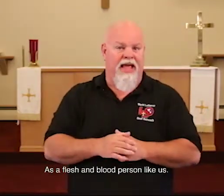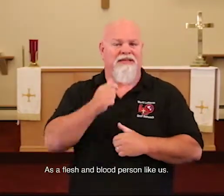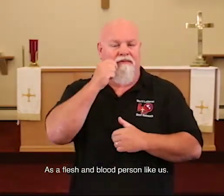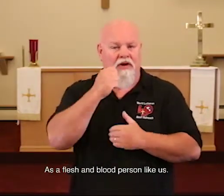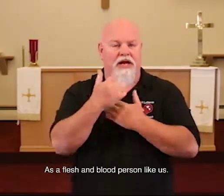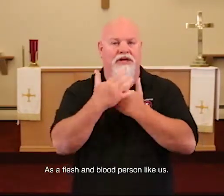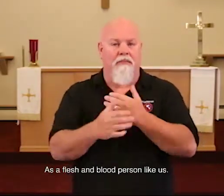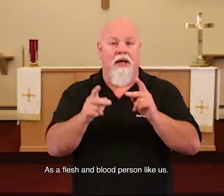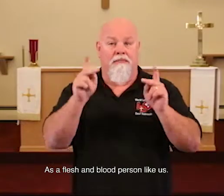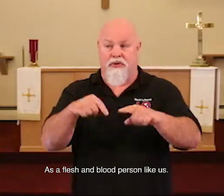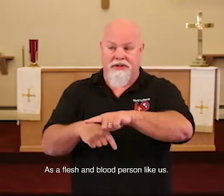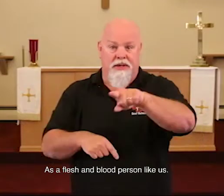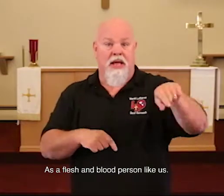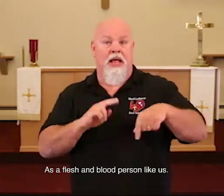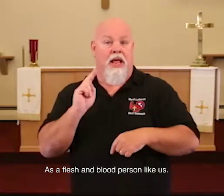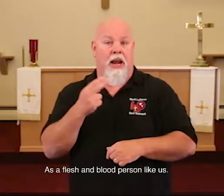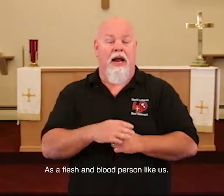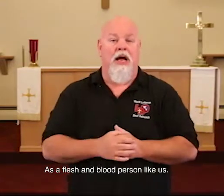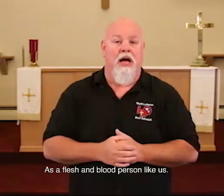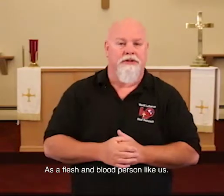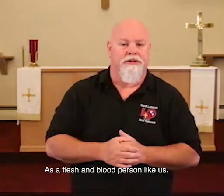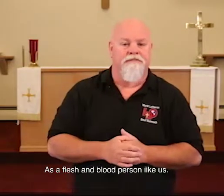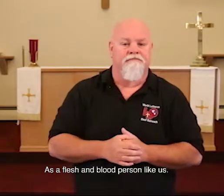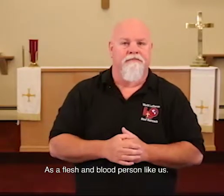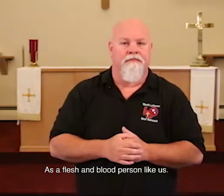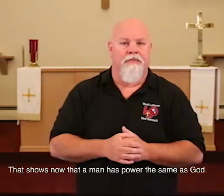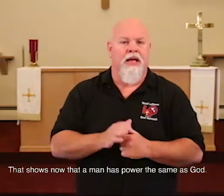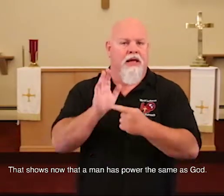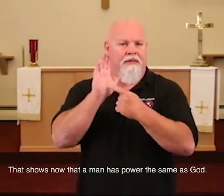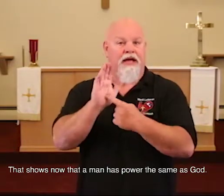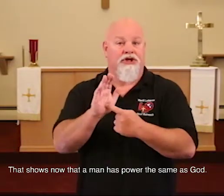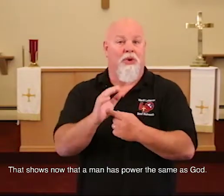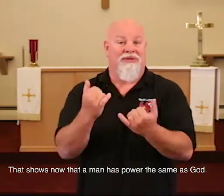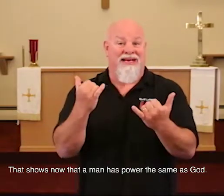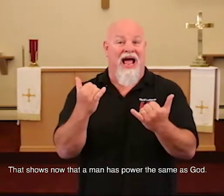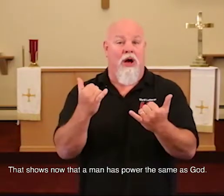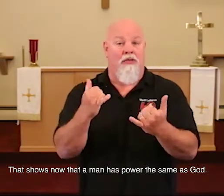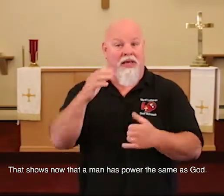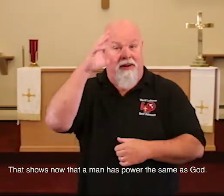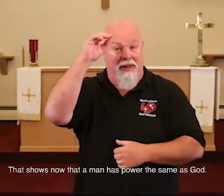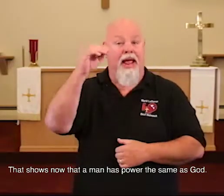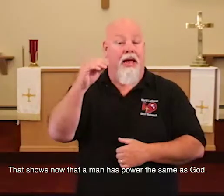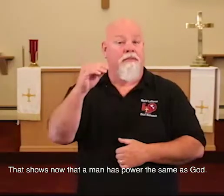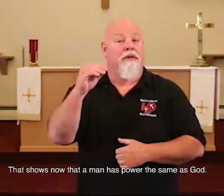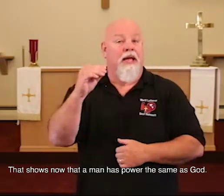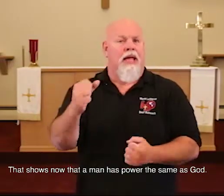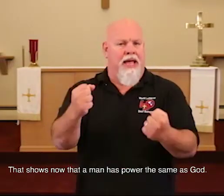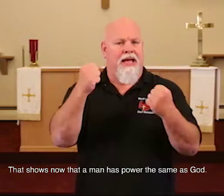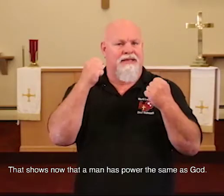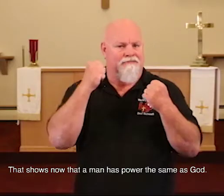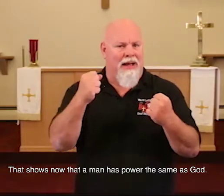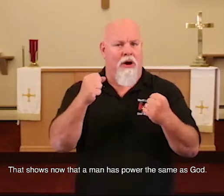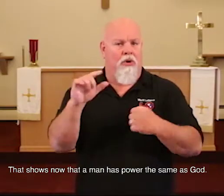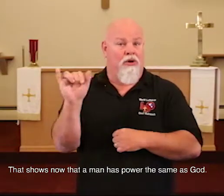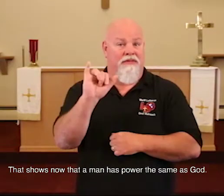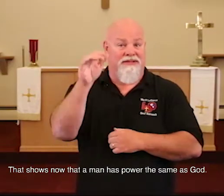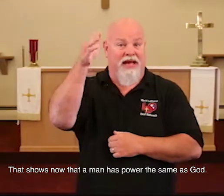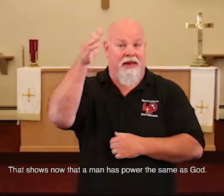as a flesh and blood person like us. And that shows now that a man has power the same